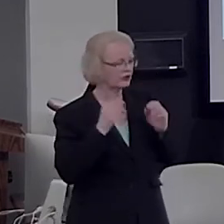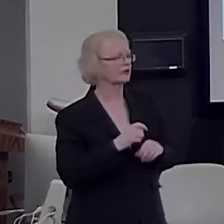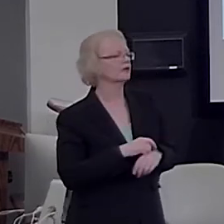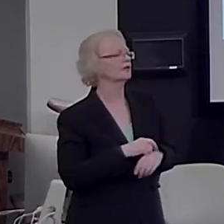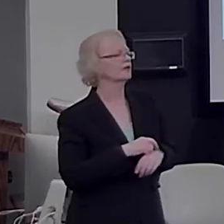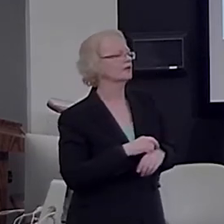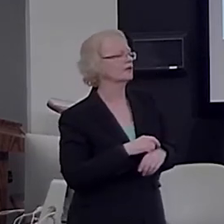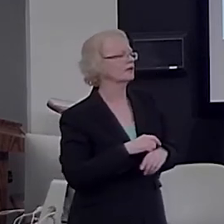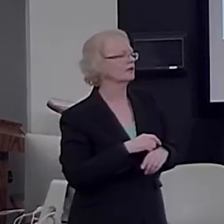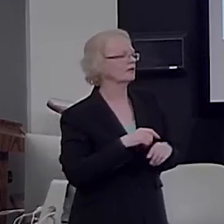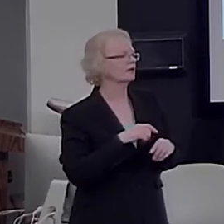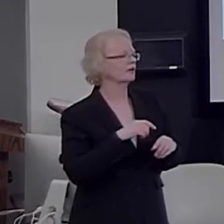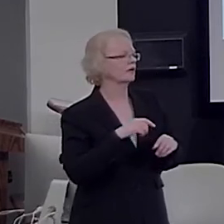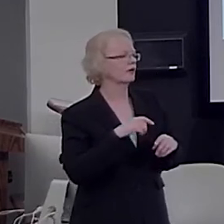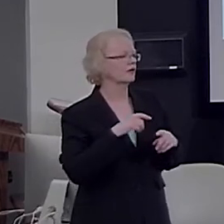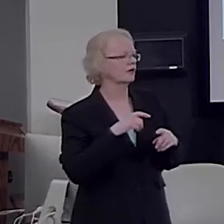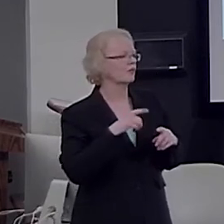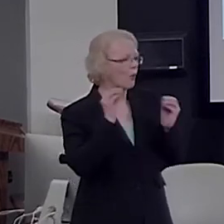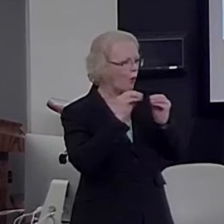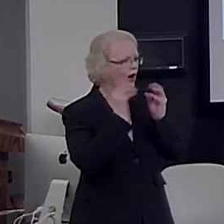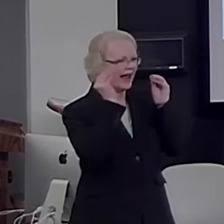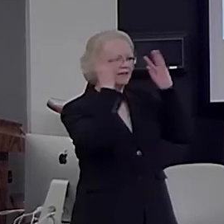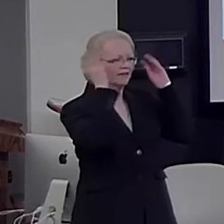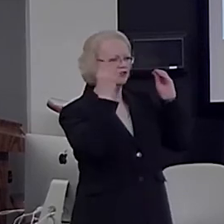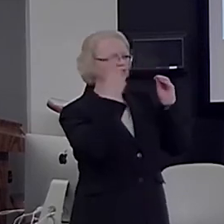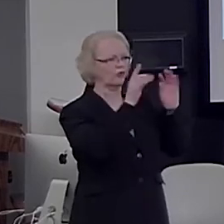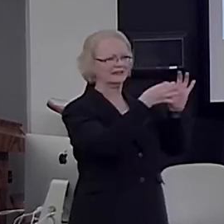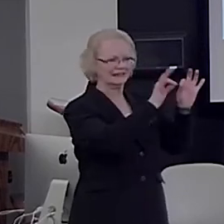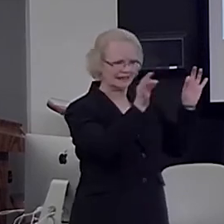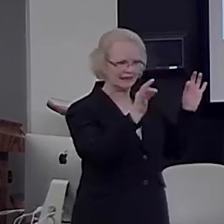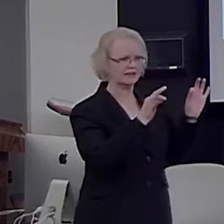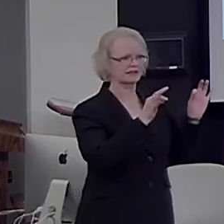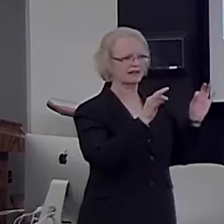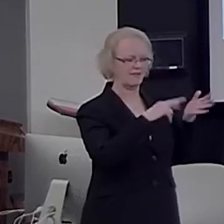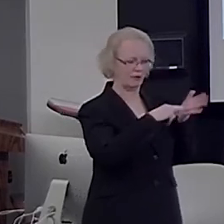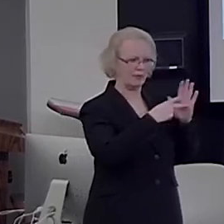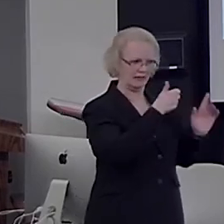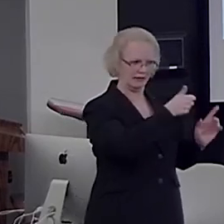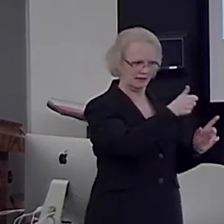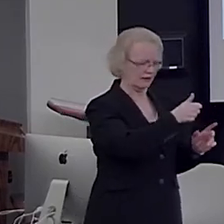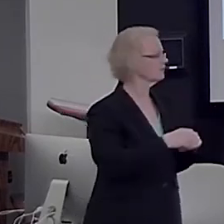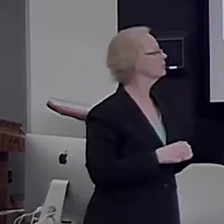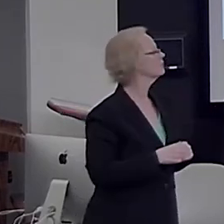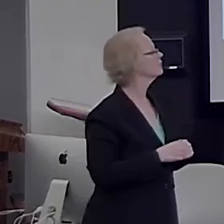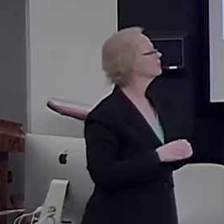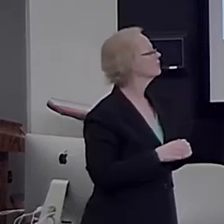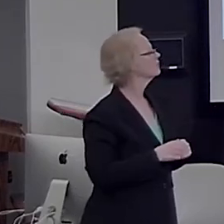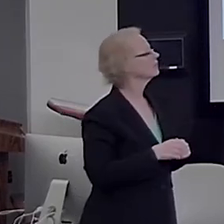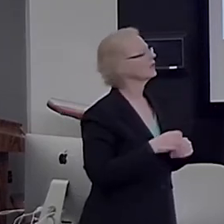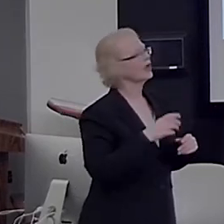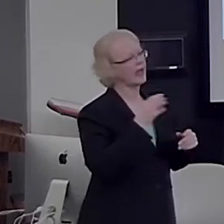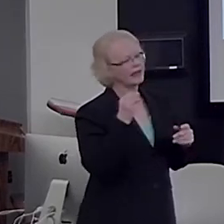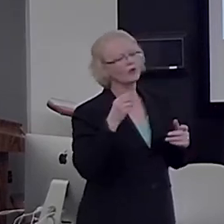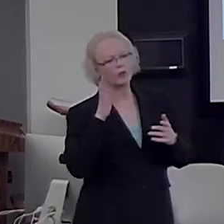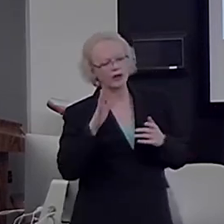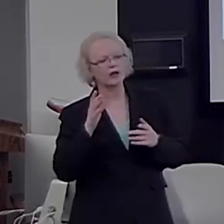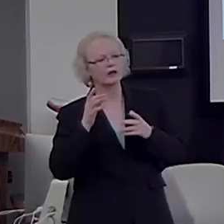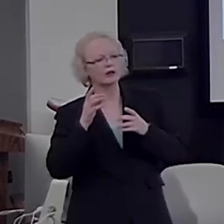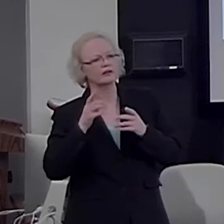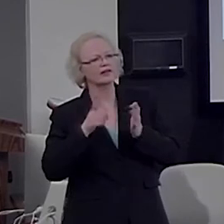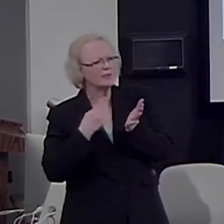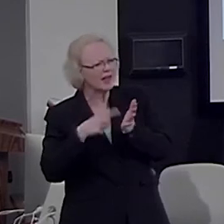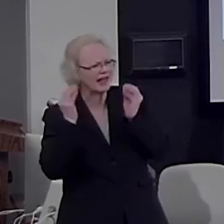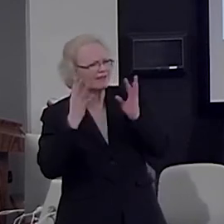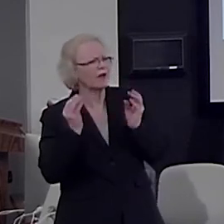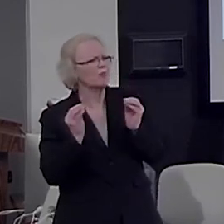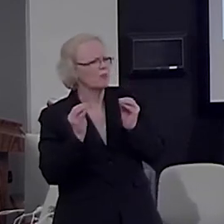the sentences themselves, to the statements you can see here, or, if anything, they activate more for the non-mass. They don't show